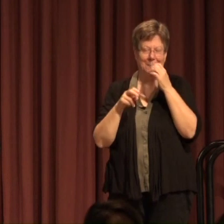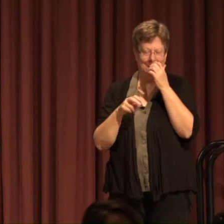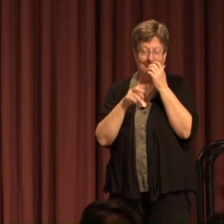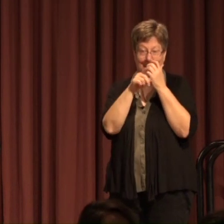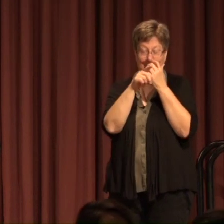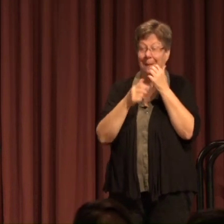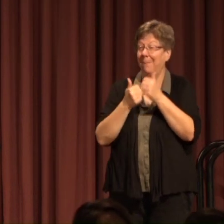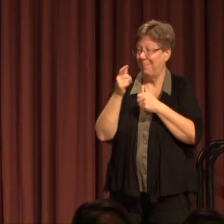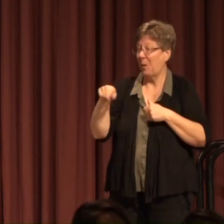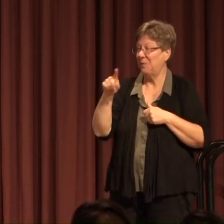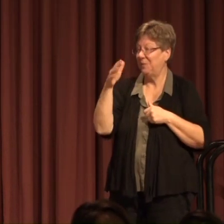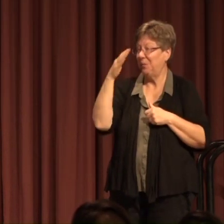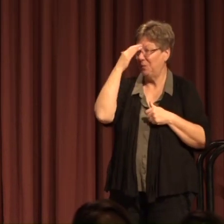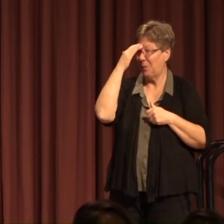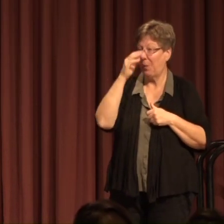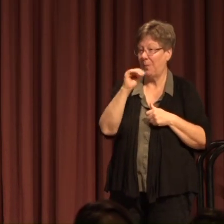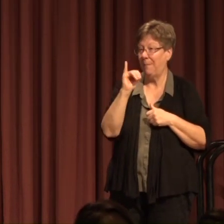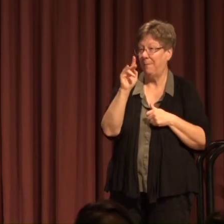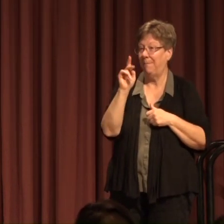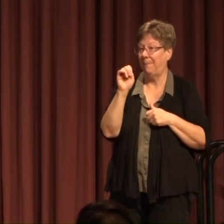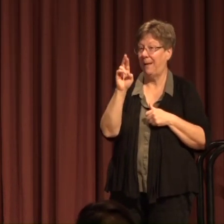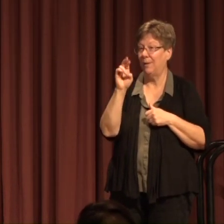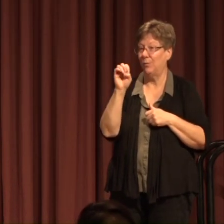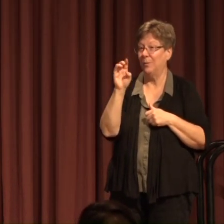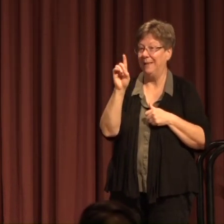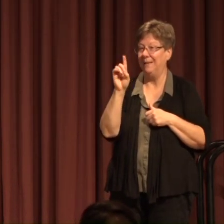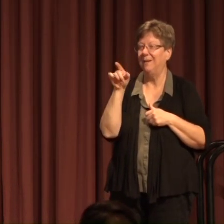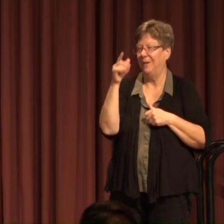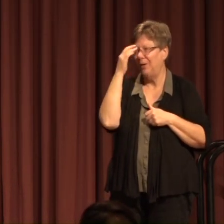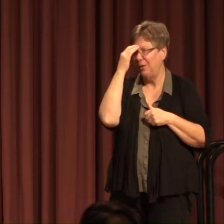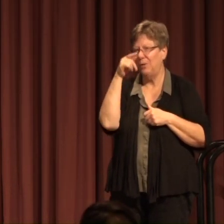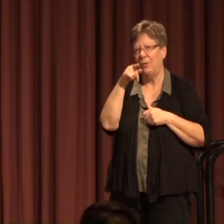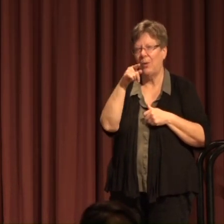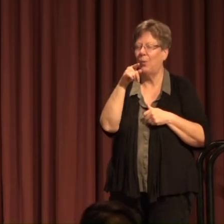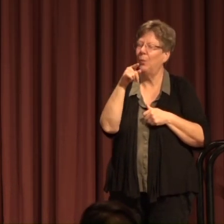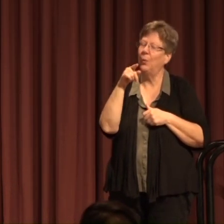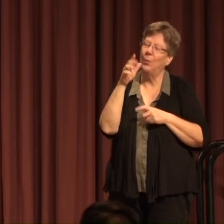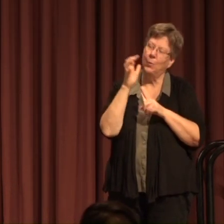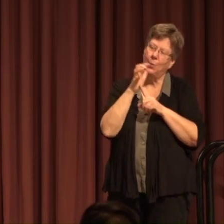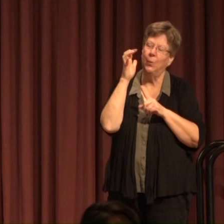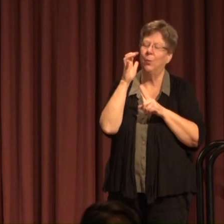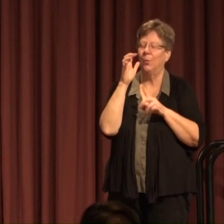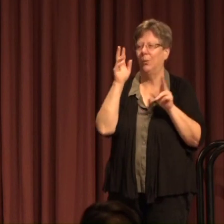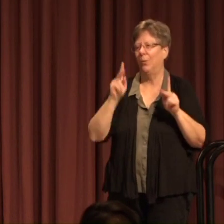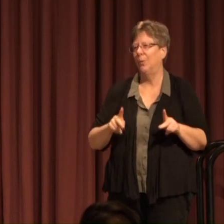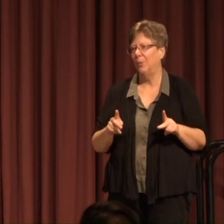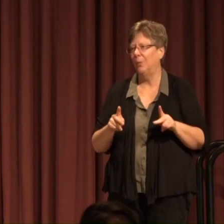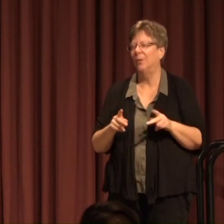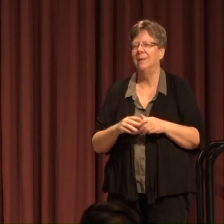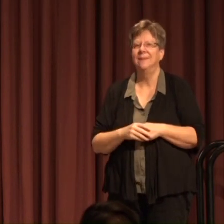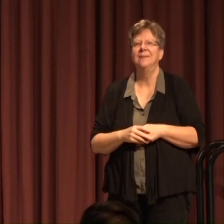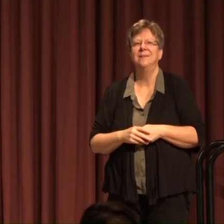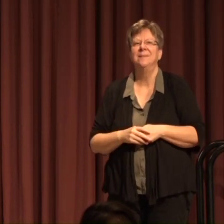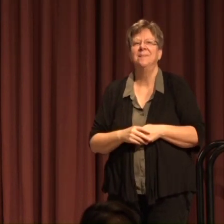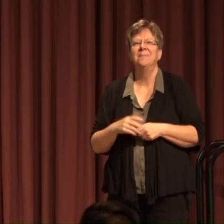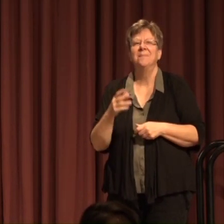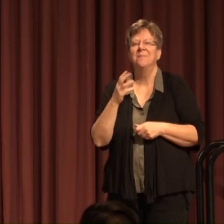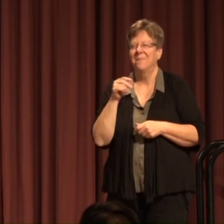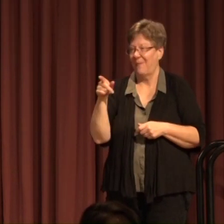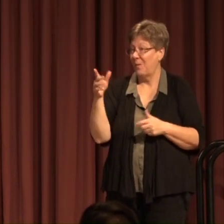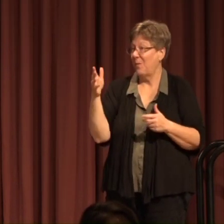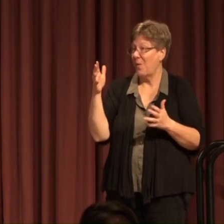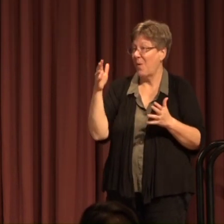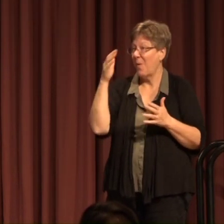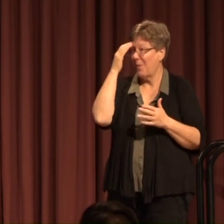Most of you know Mike Reed And you know what a capital fellow he is And you